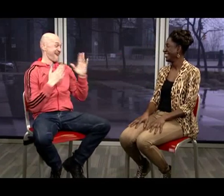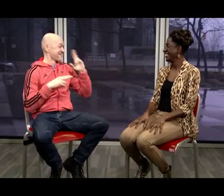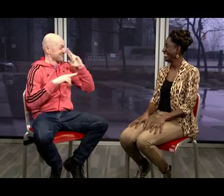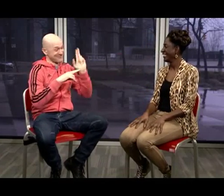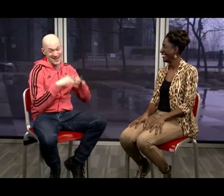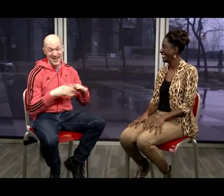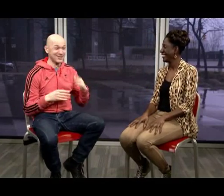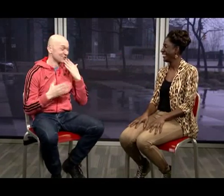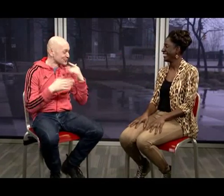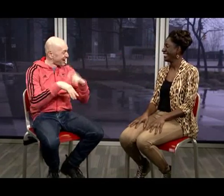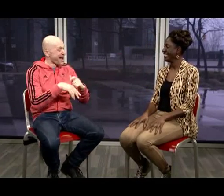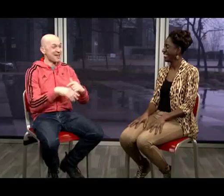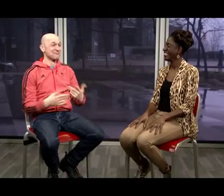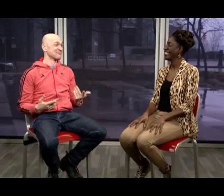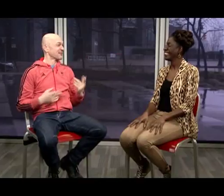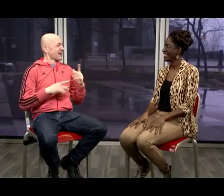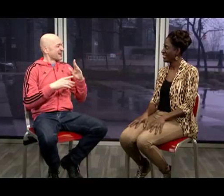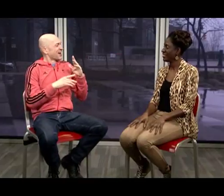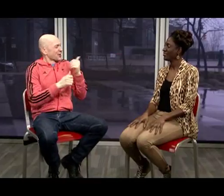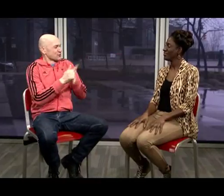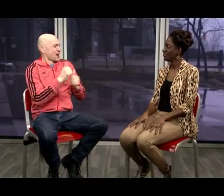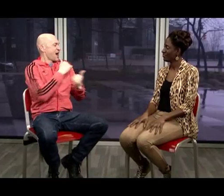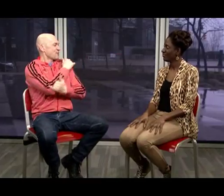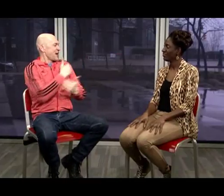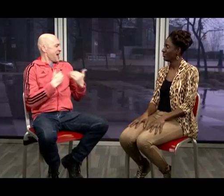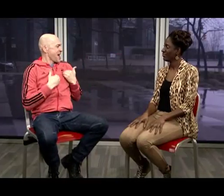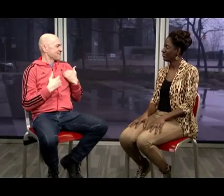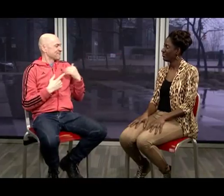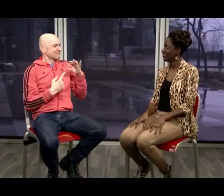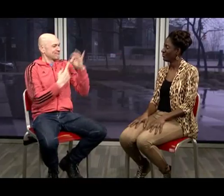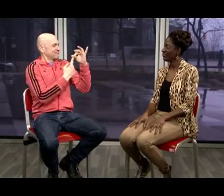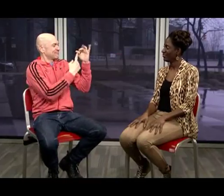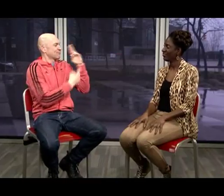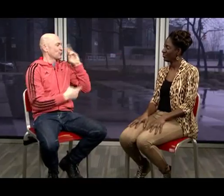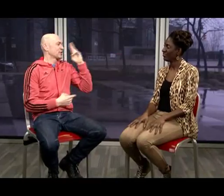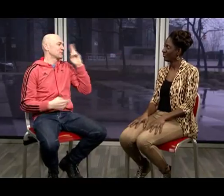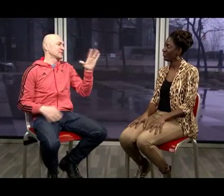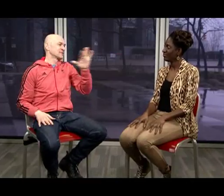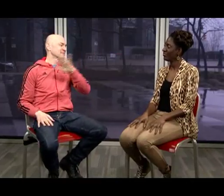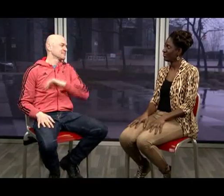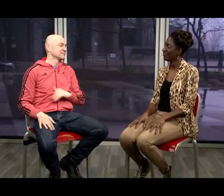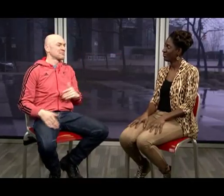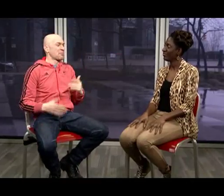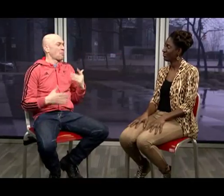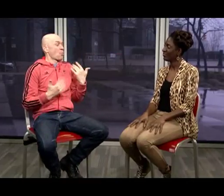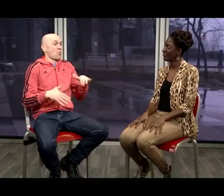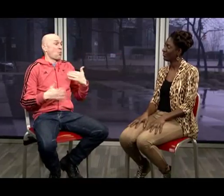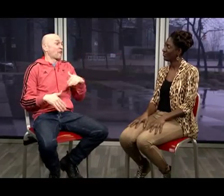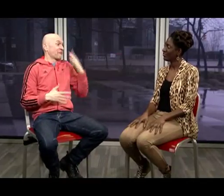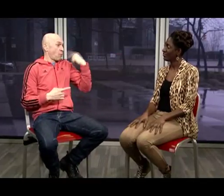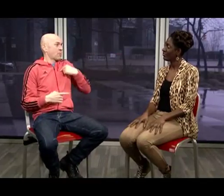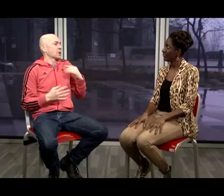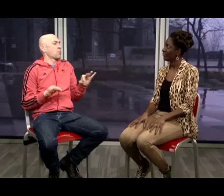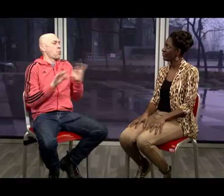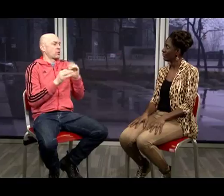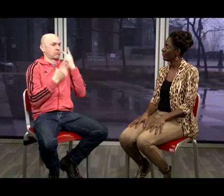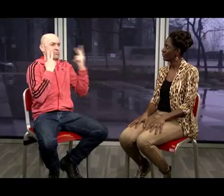to the music And it was just fabulous I mean I loved the spirit and the energy And every country has its own distinct culture and